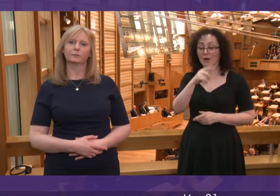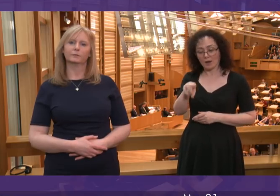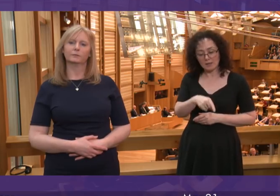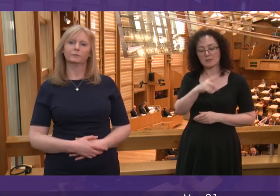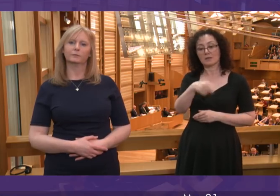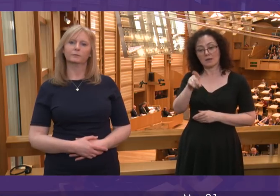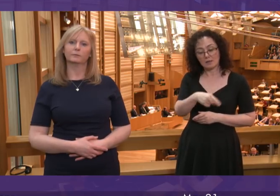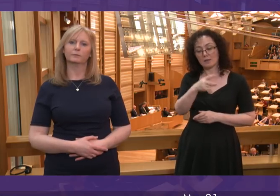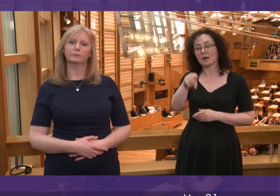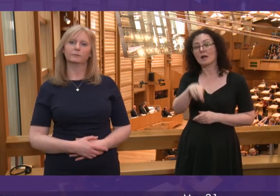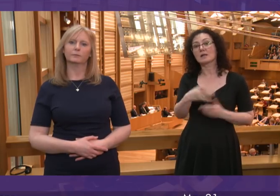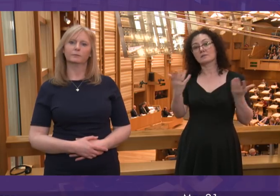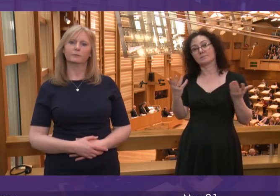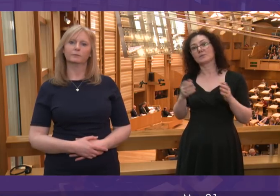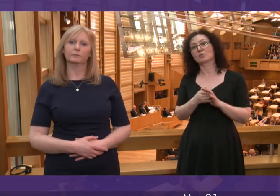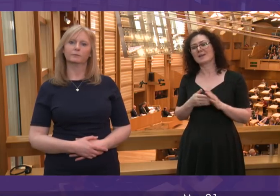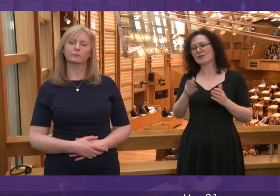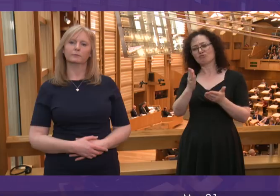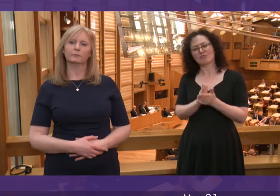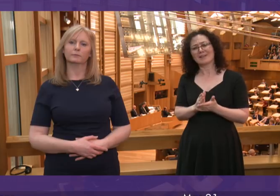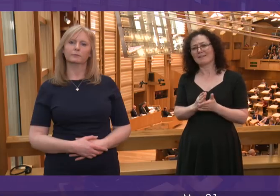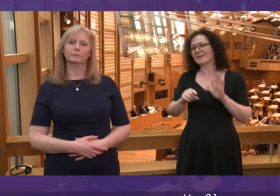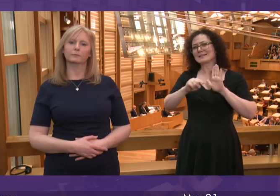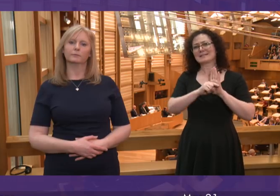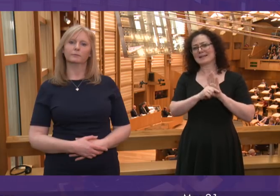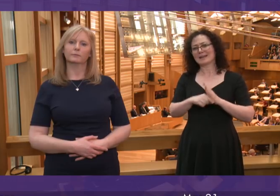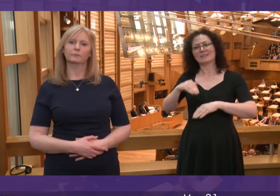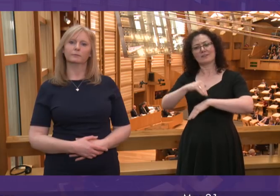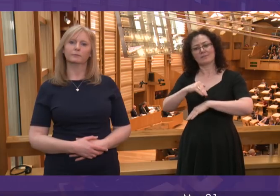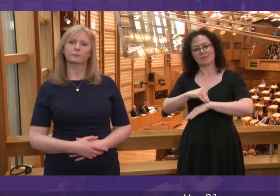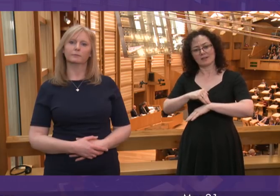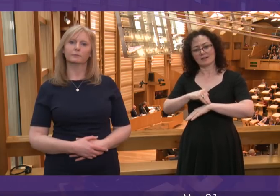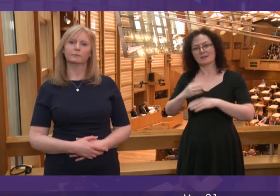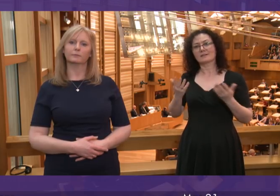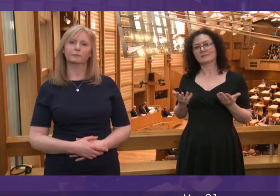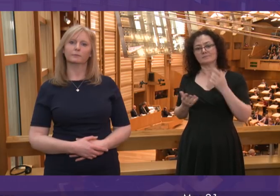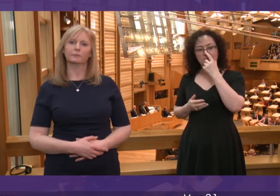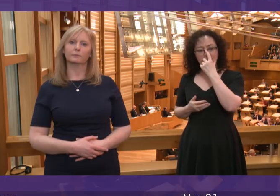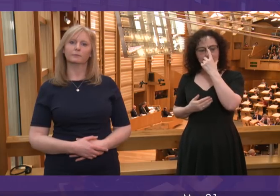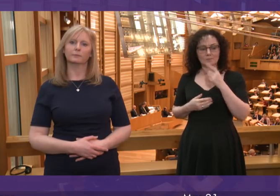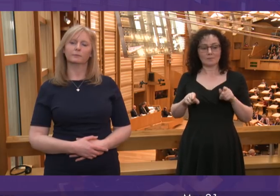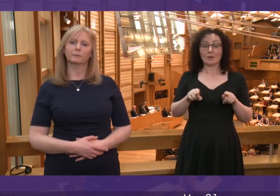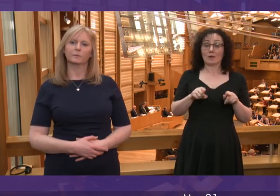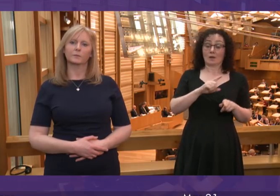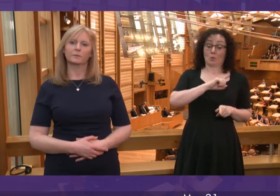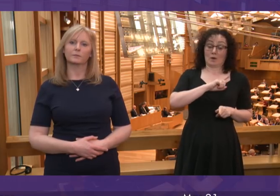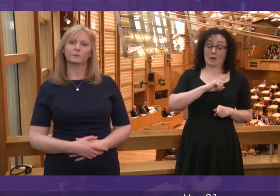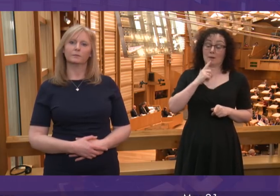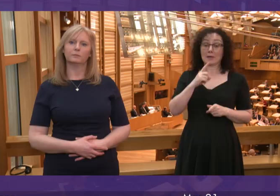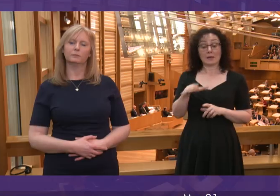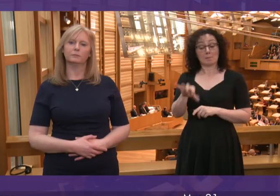negative effects of this are significant. There is a financial penalty imposed by the nursery as a result of collecting my daughter.